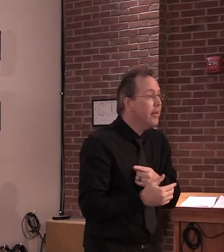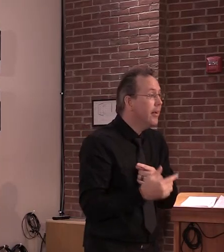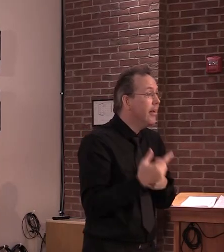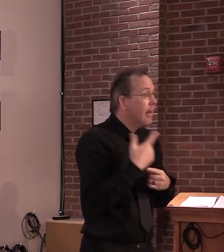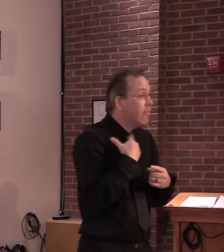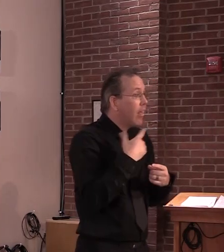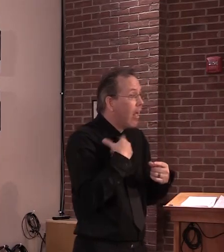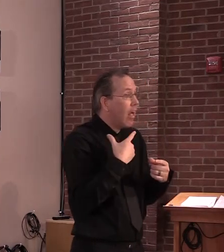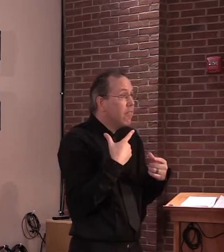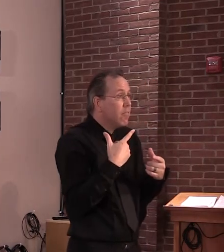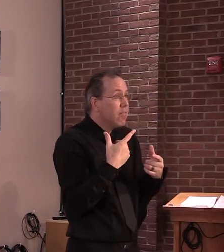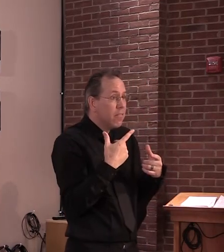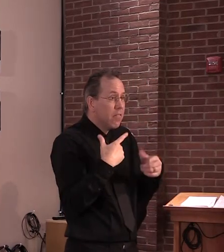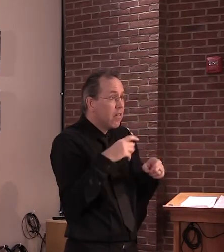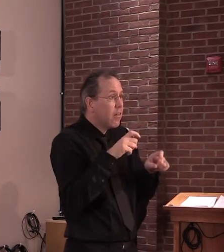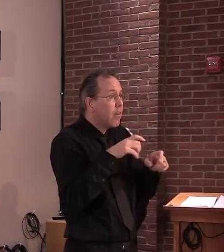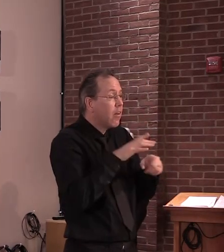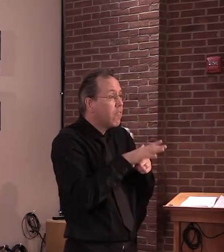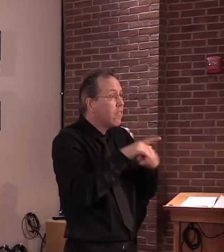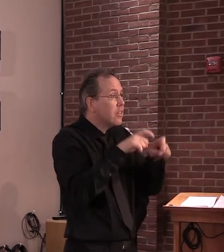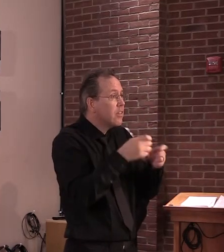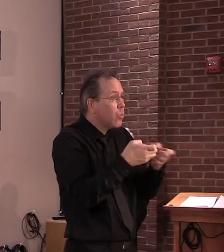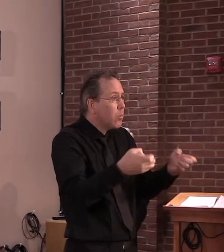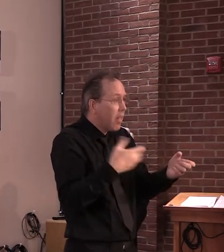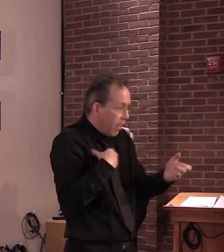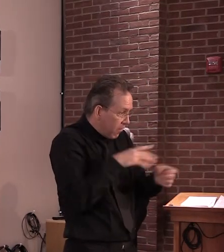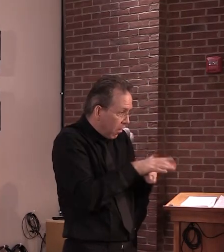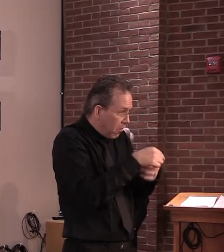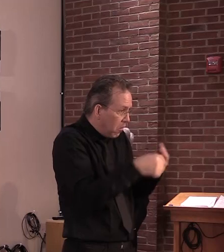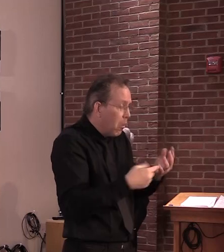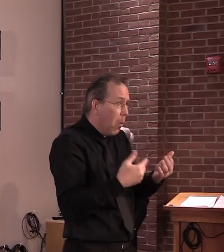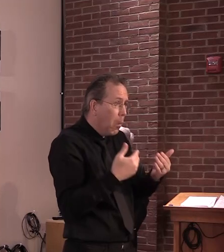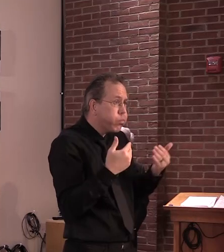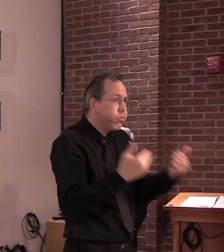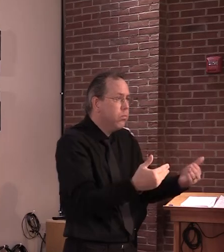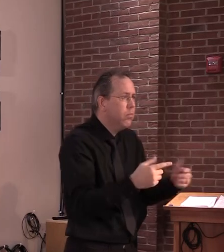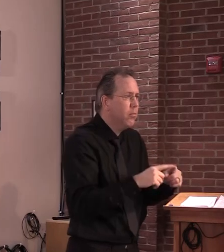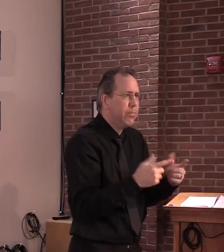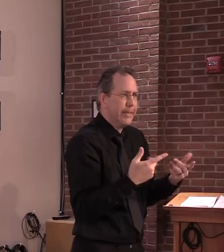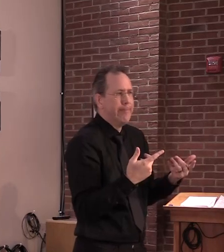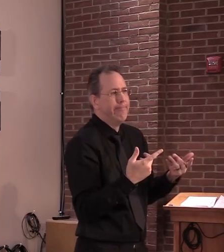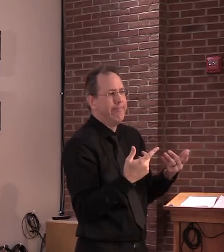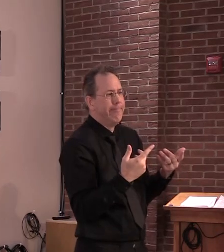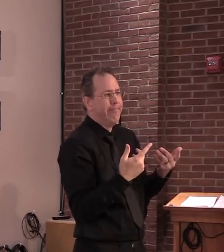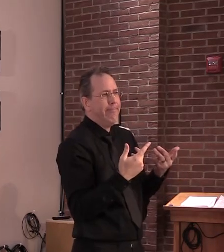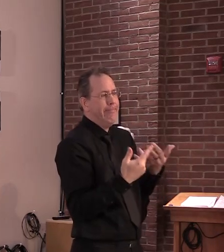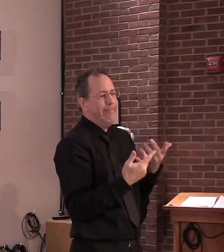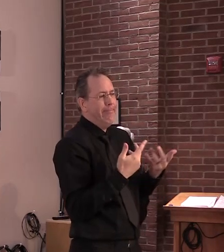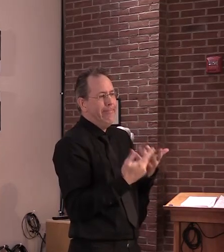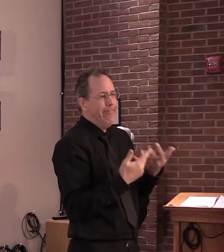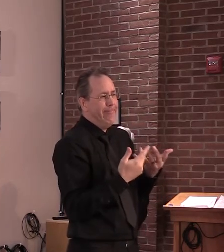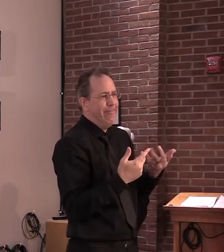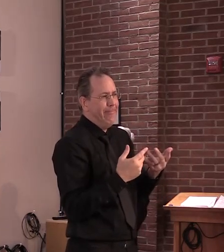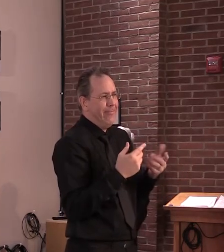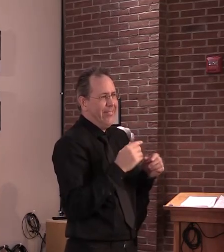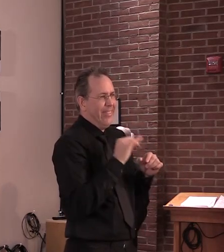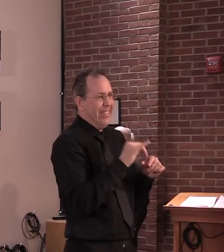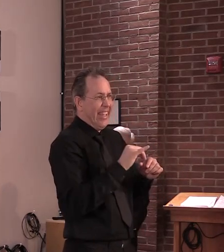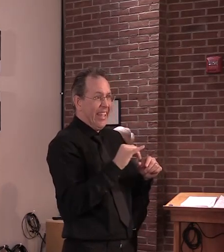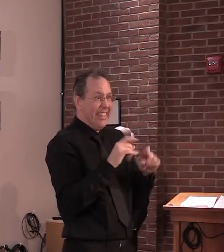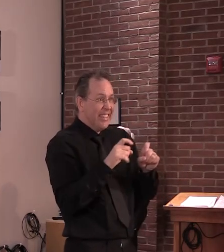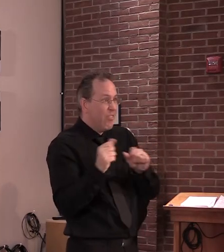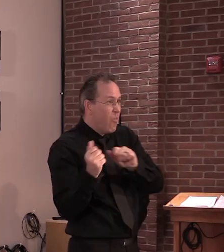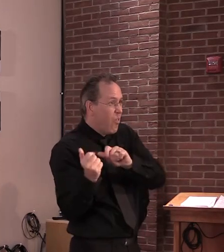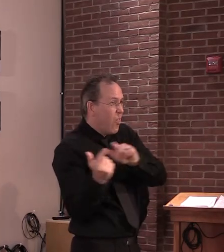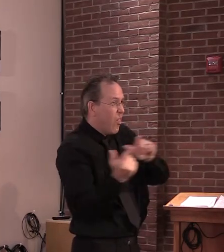all facilities, staff and residents, we would really want to think ahead of time